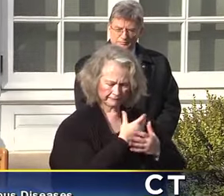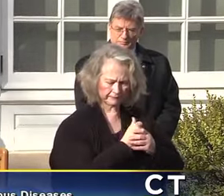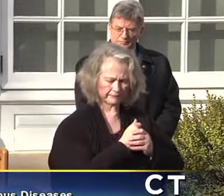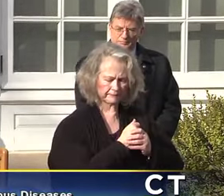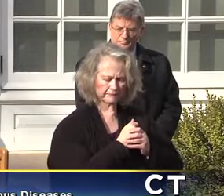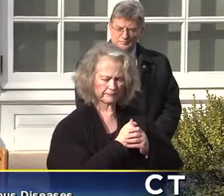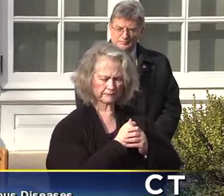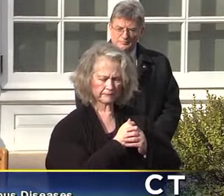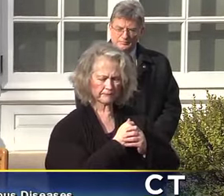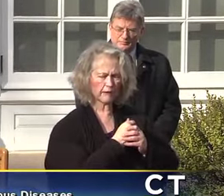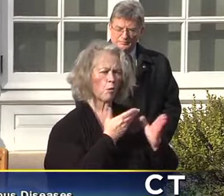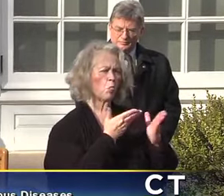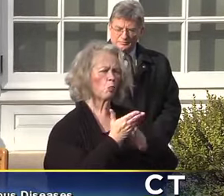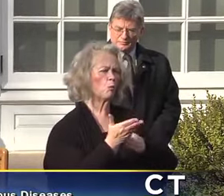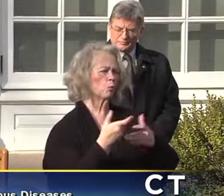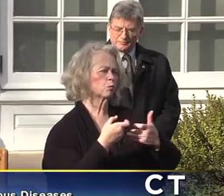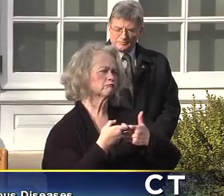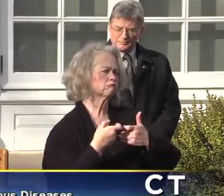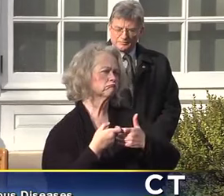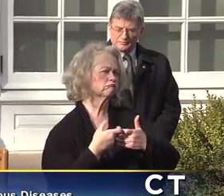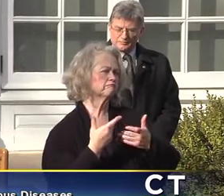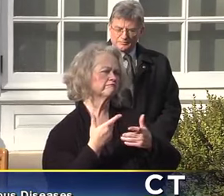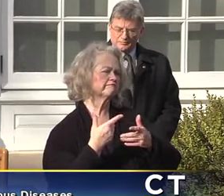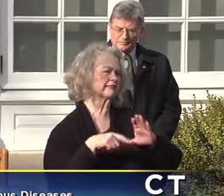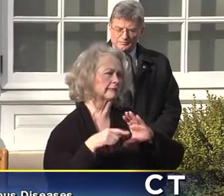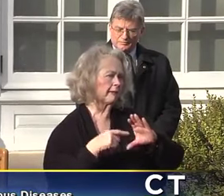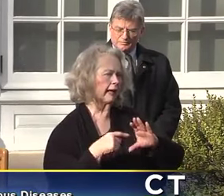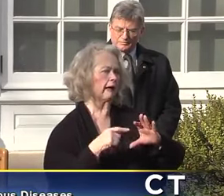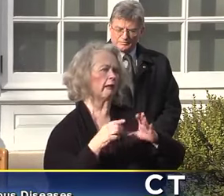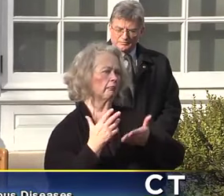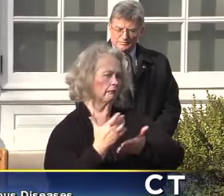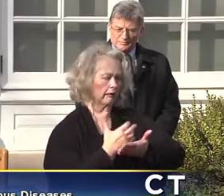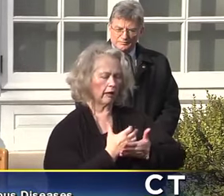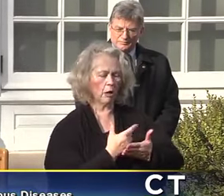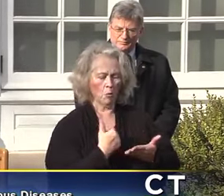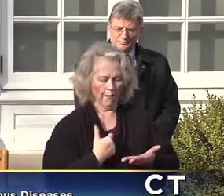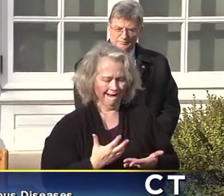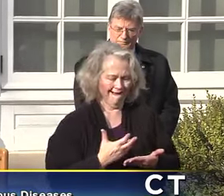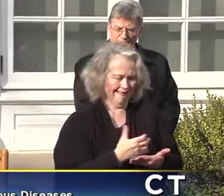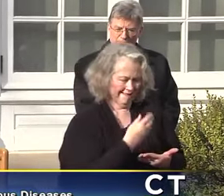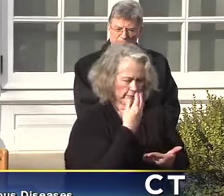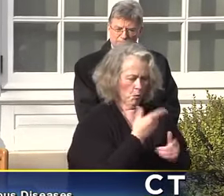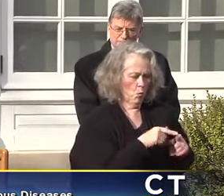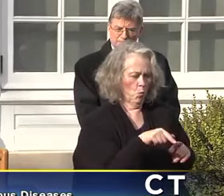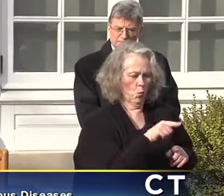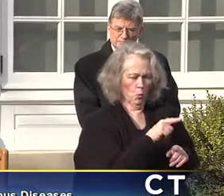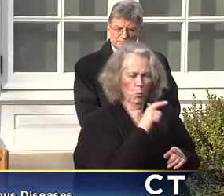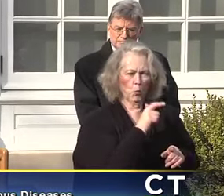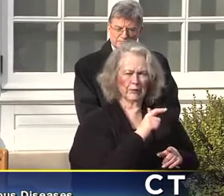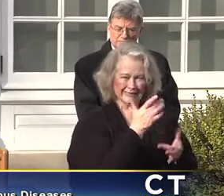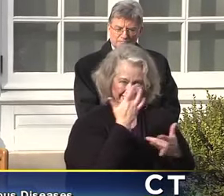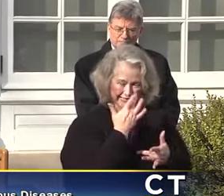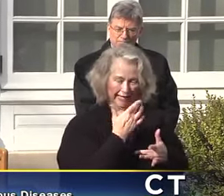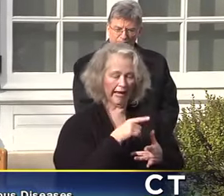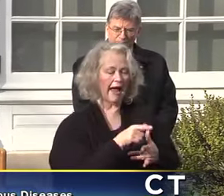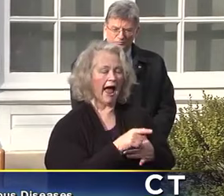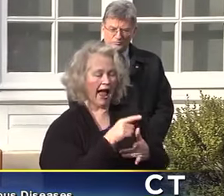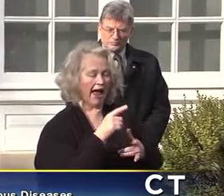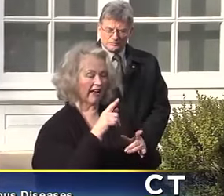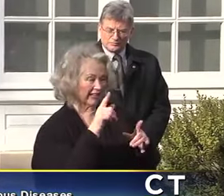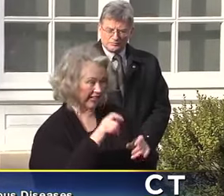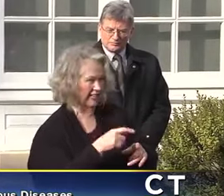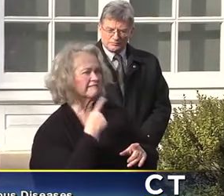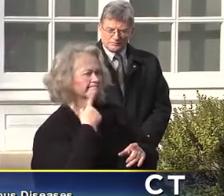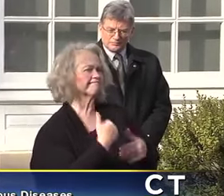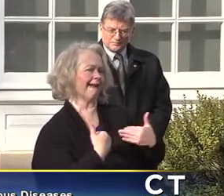We collect information on people who are sick and who test positive for diseases. This is true for all